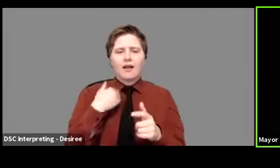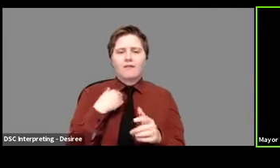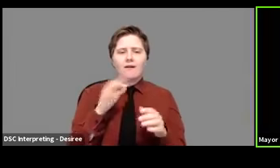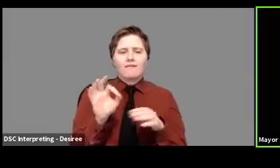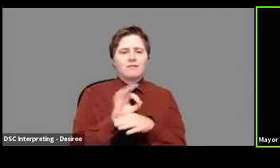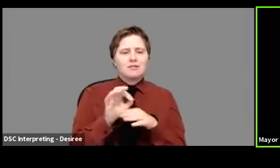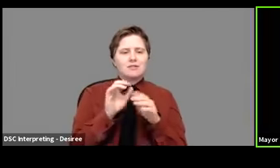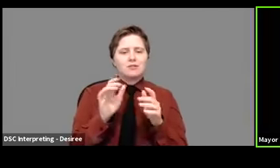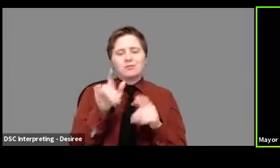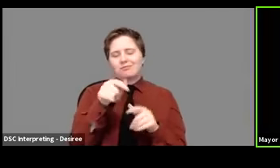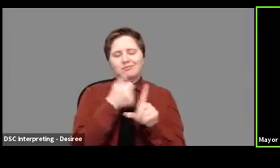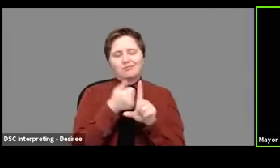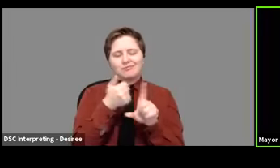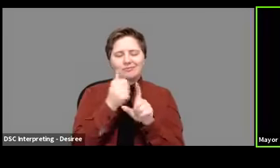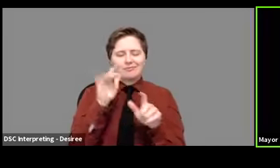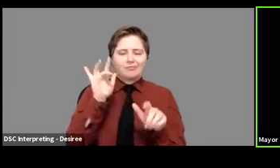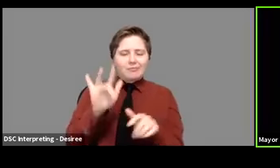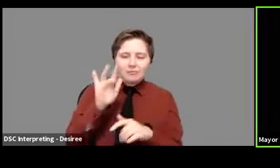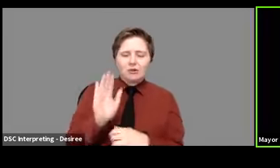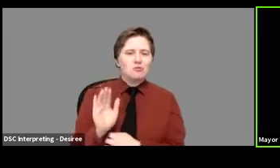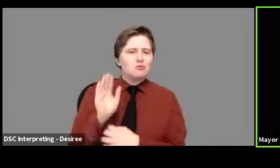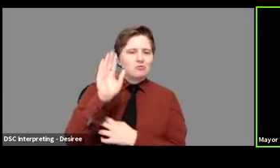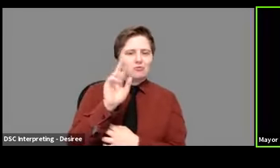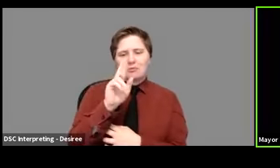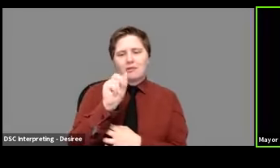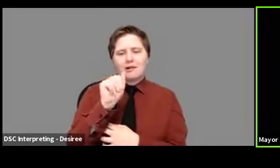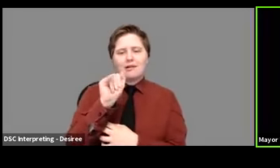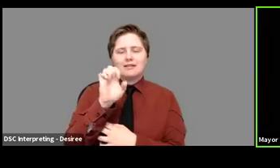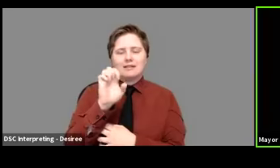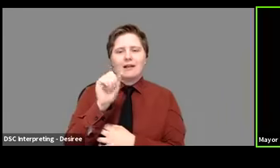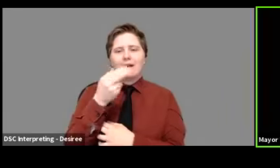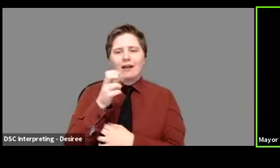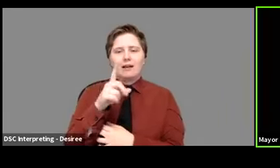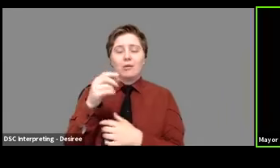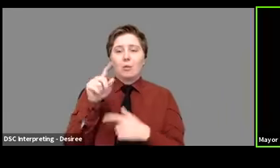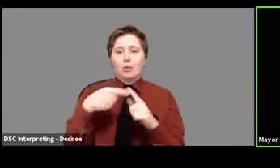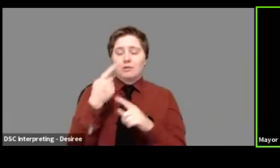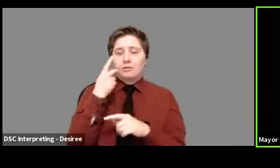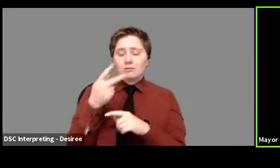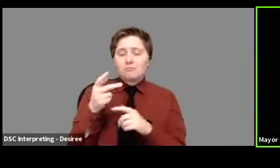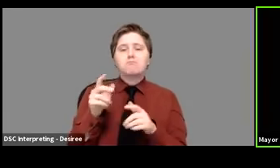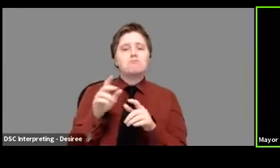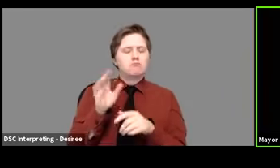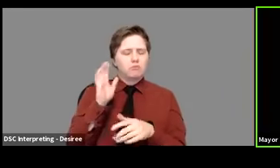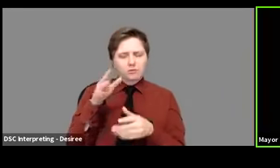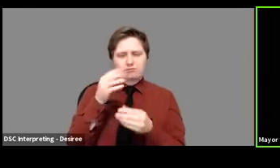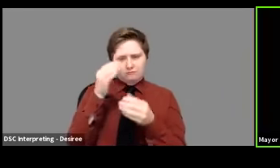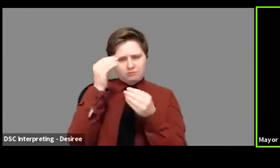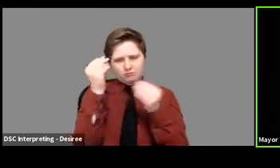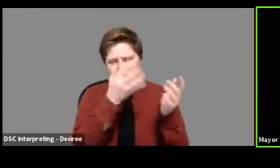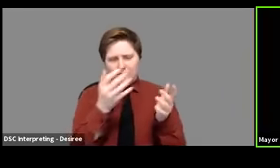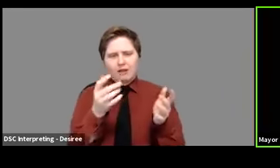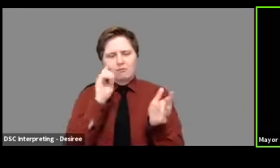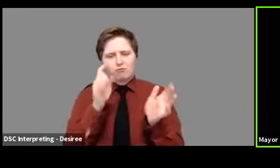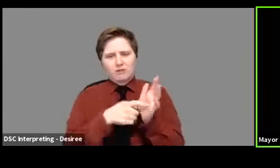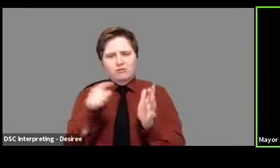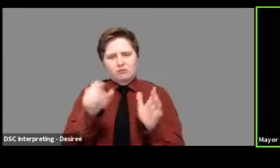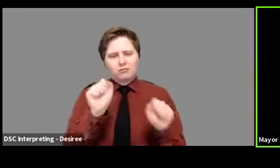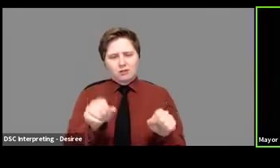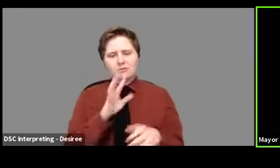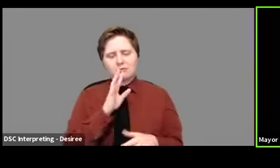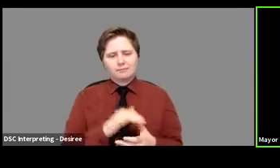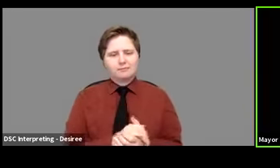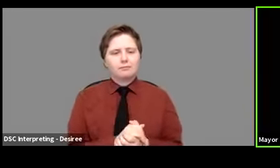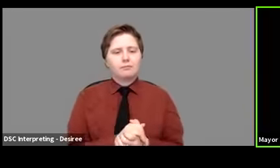digitally raise your hand and then we will recognize you as we go forward. A couple updates